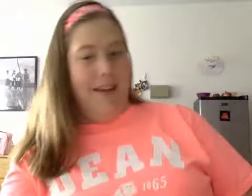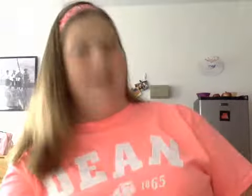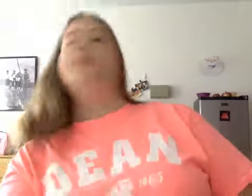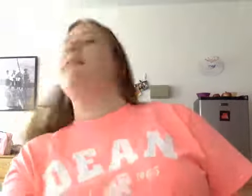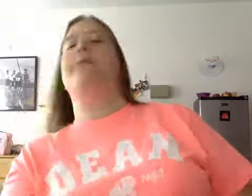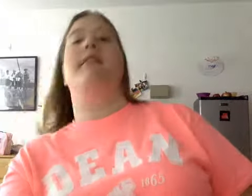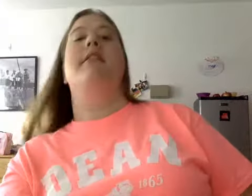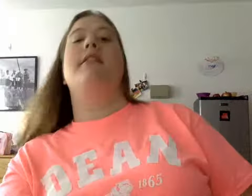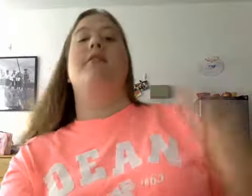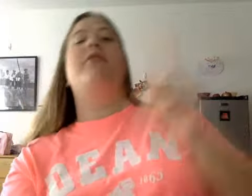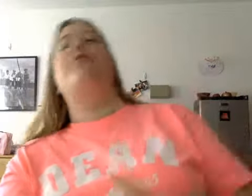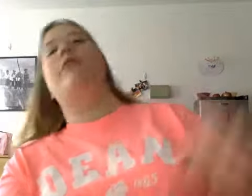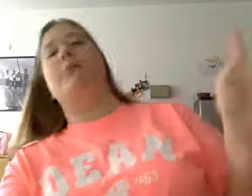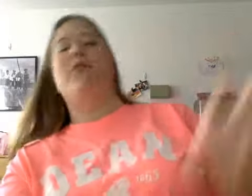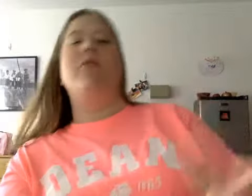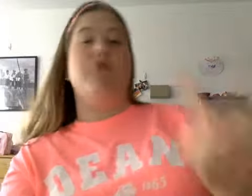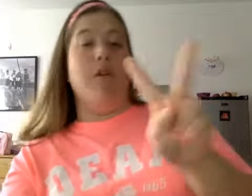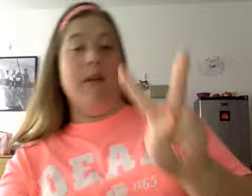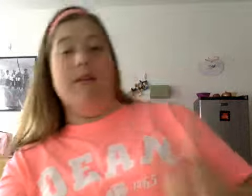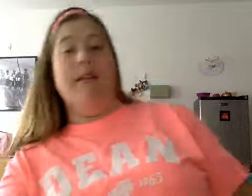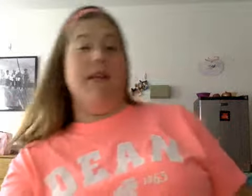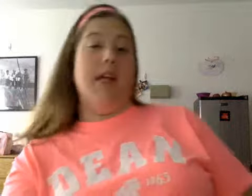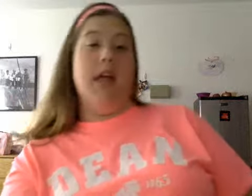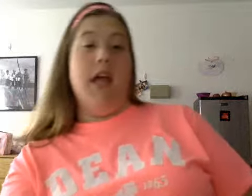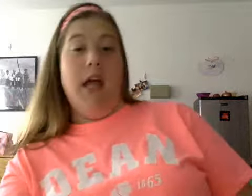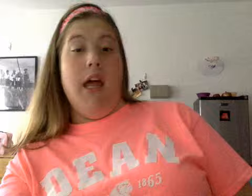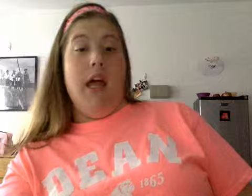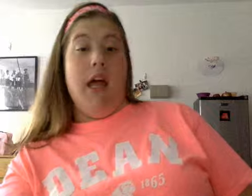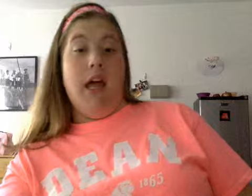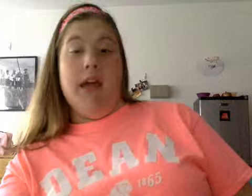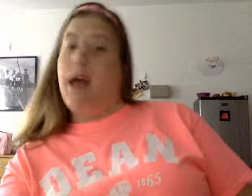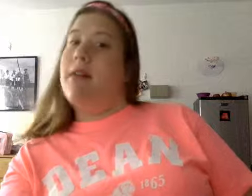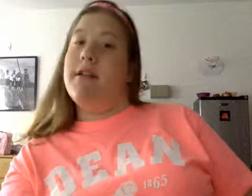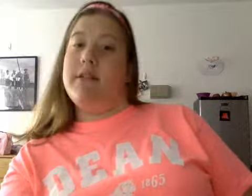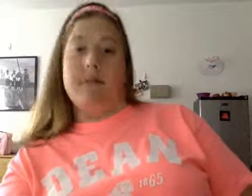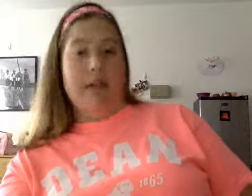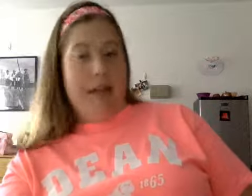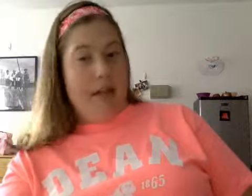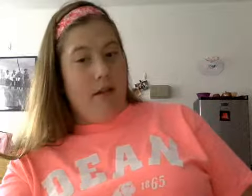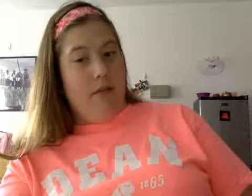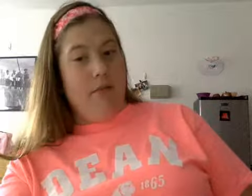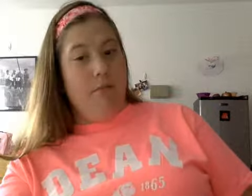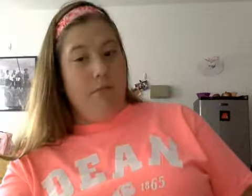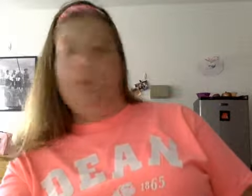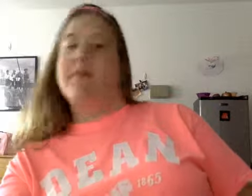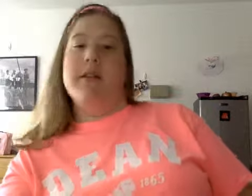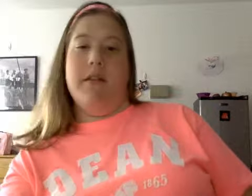see I was gonna there were two there were two showings last night and I wanted to go to the eight o'clock one but my friend is